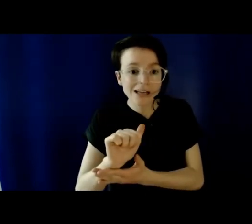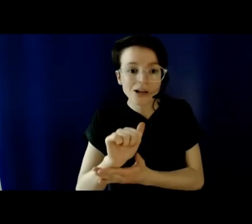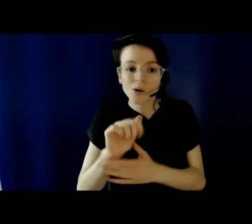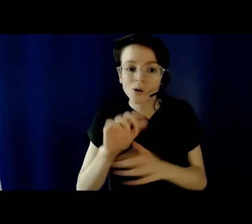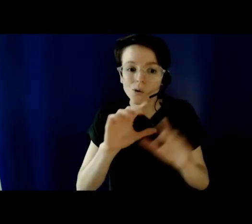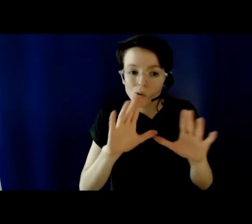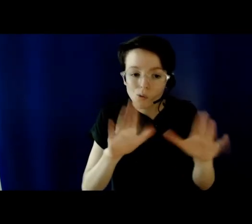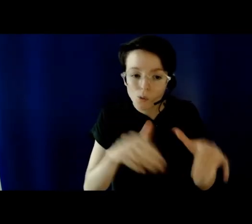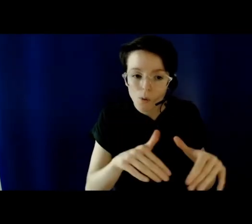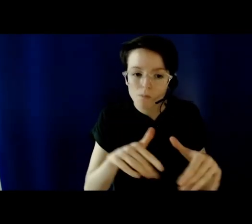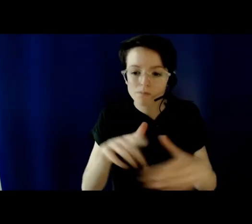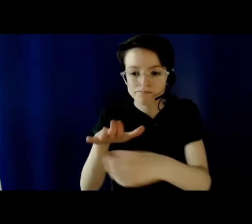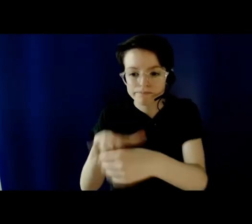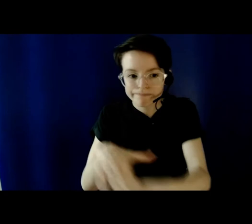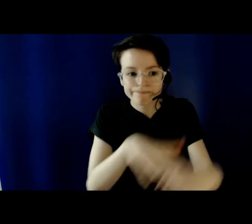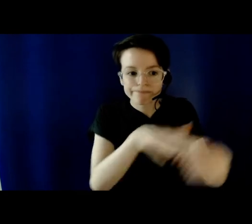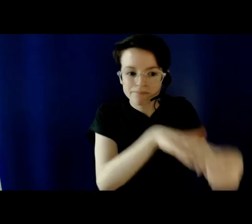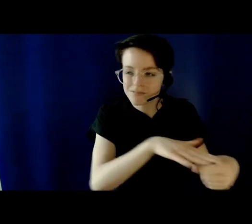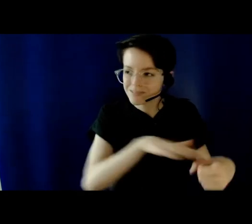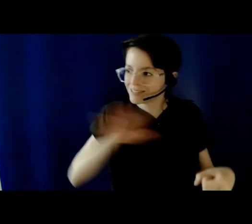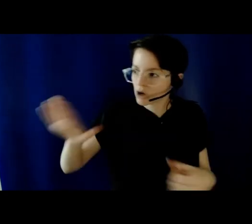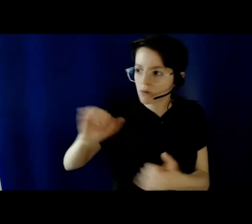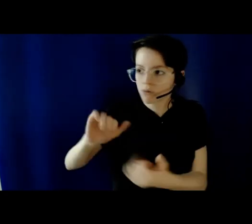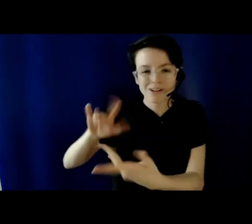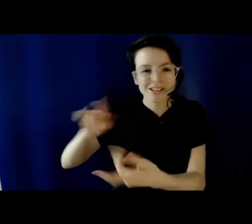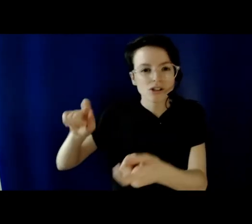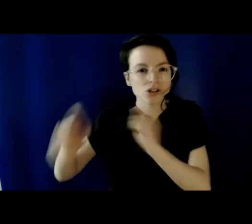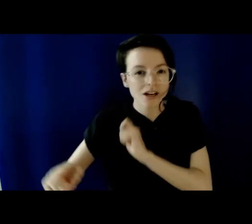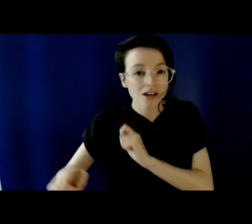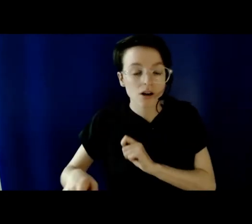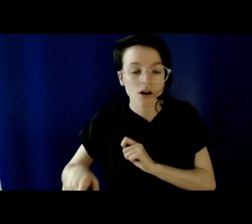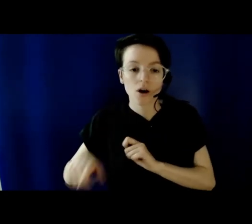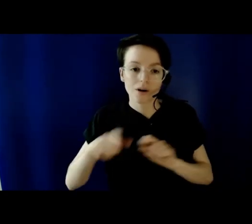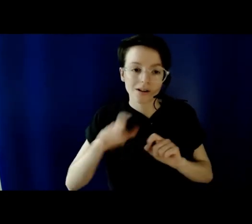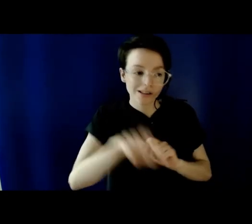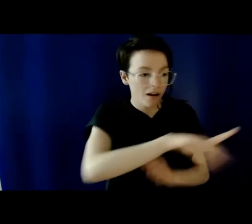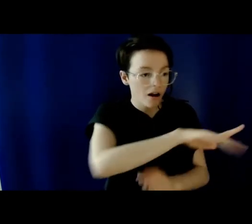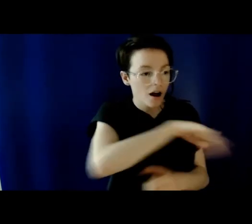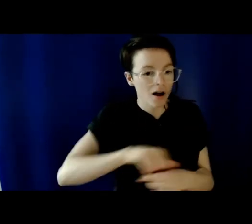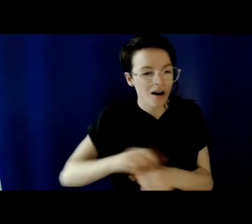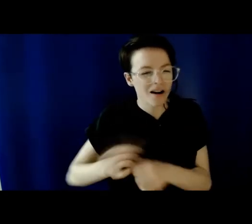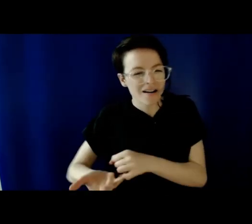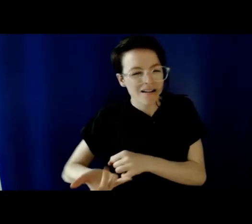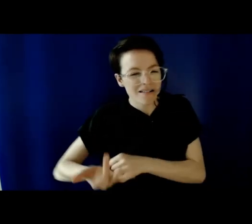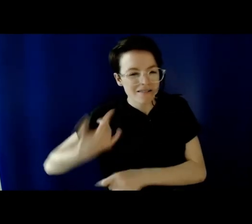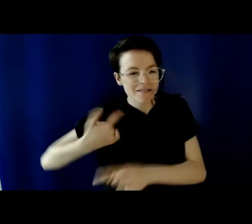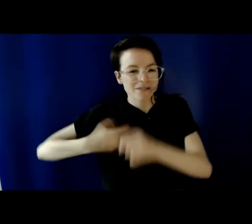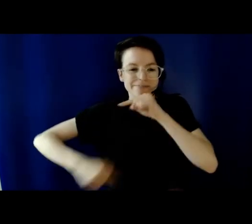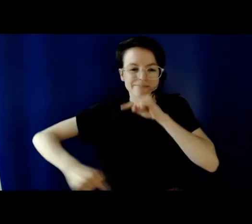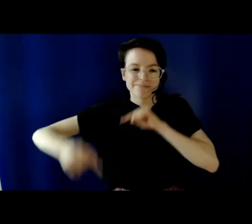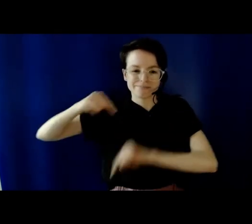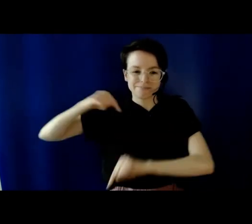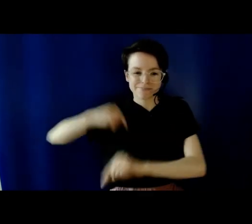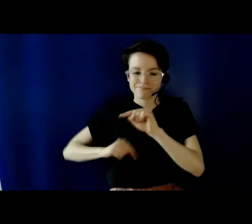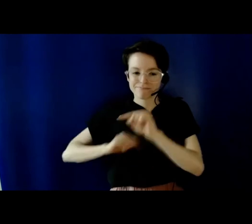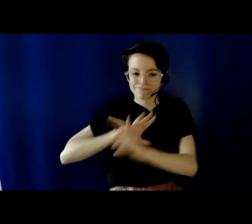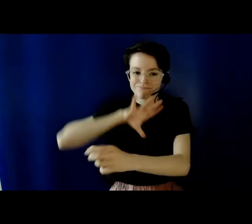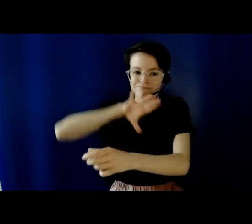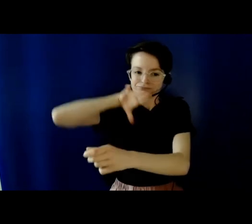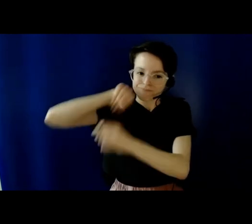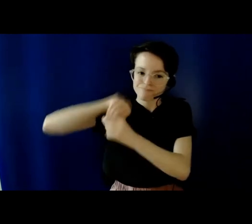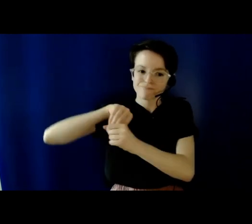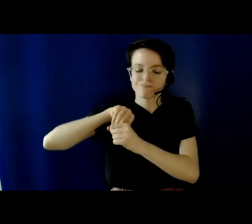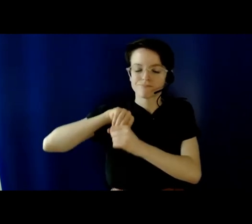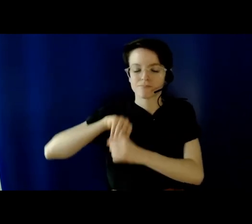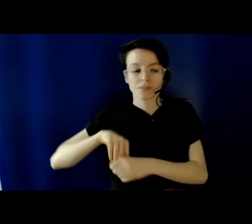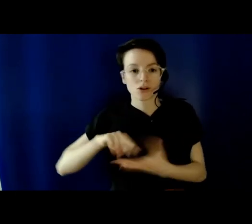at the table for the creation of any policy that's relevant to us. And not for one or two meetings so they can give